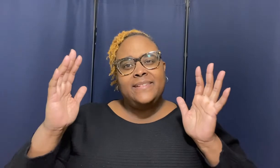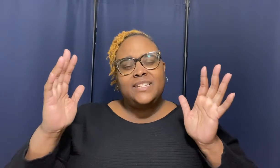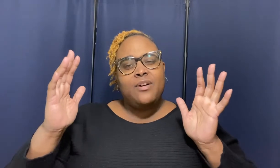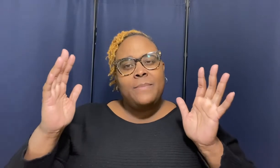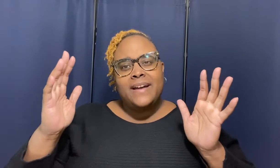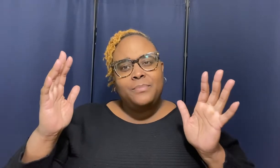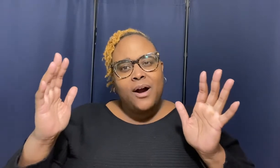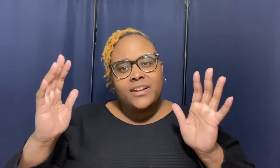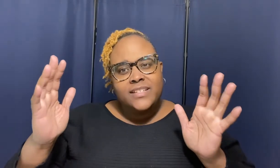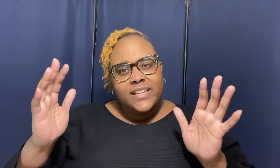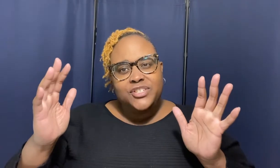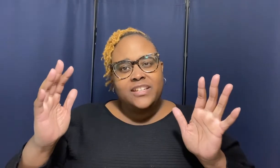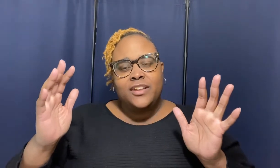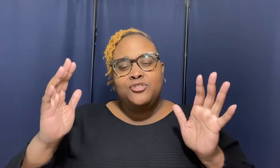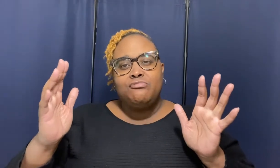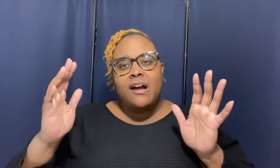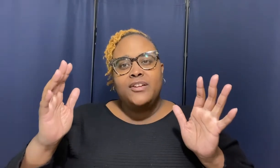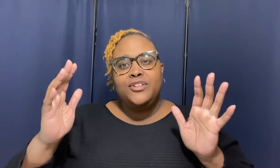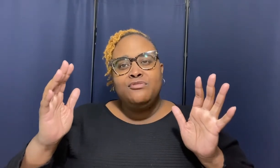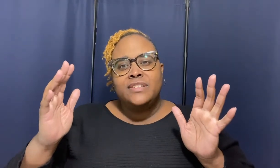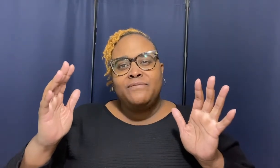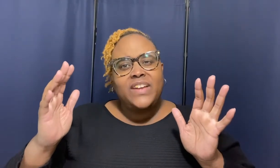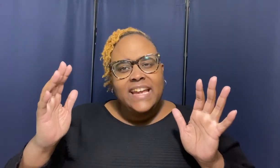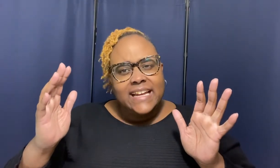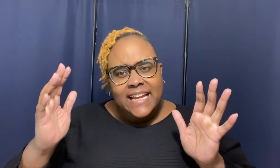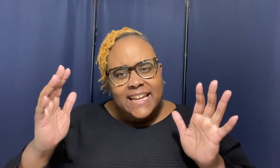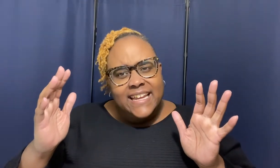start buying up all the tissue then you around here using fig leaves